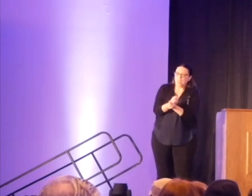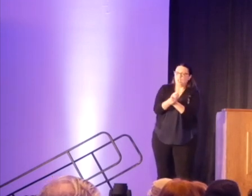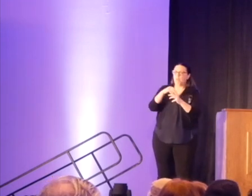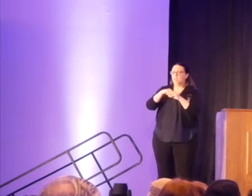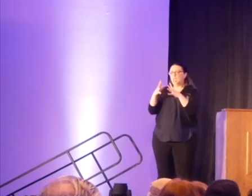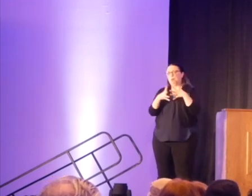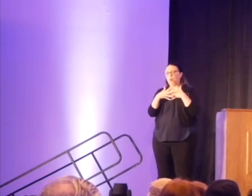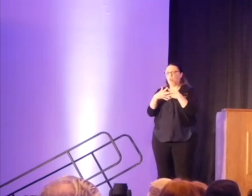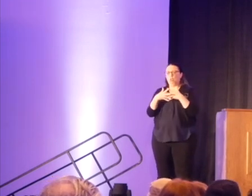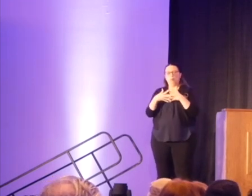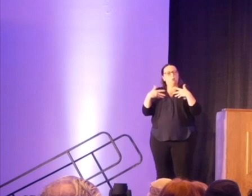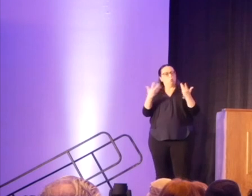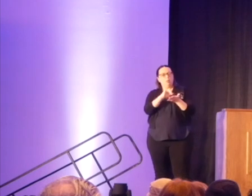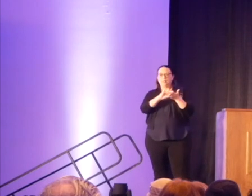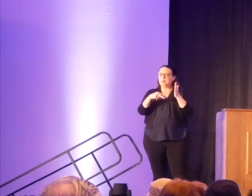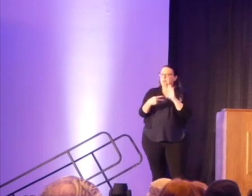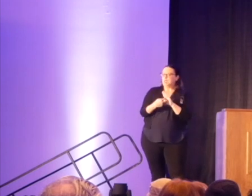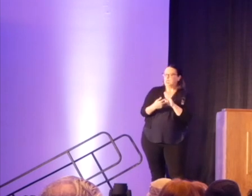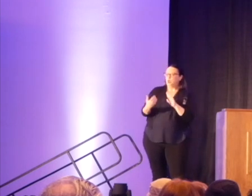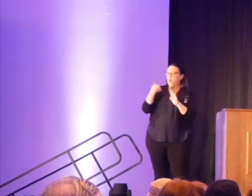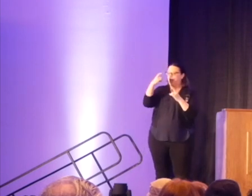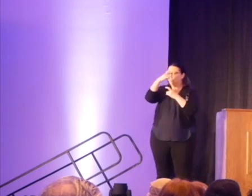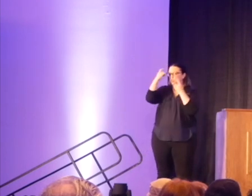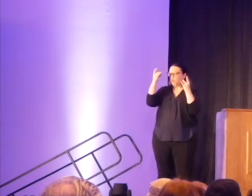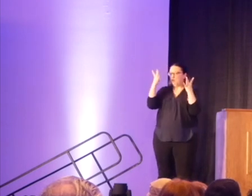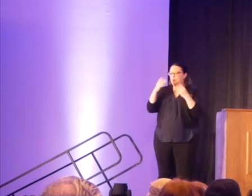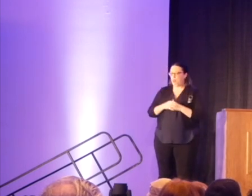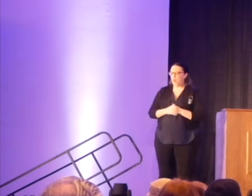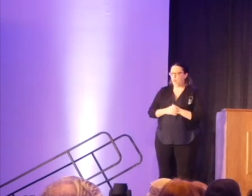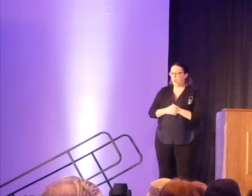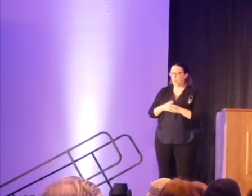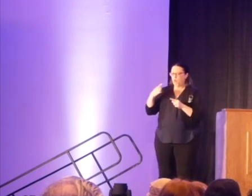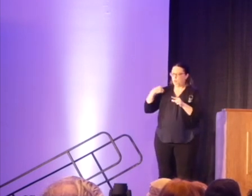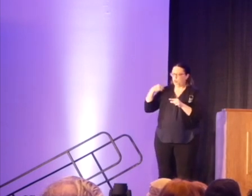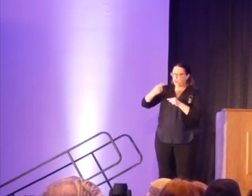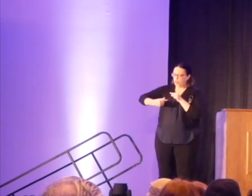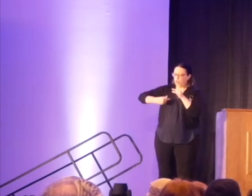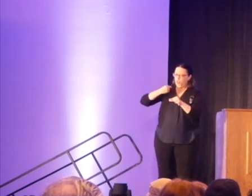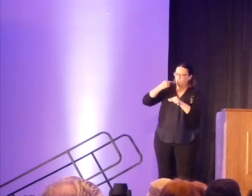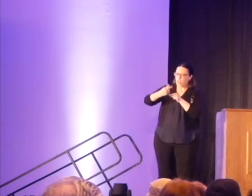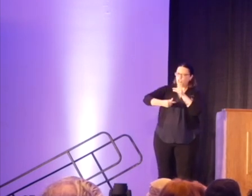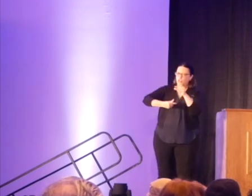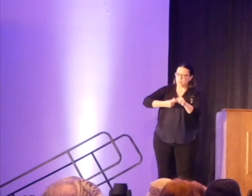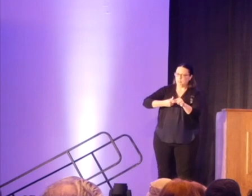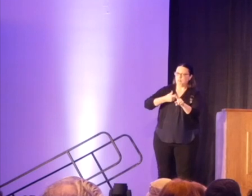mean to have trauma to come from generations who did enslave?